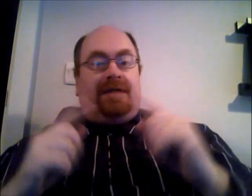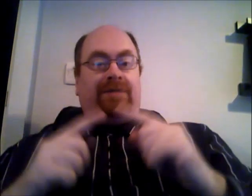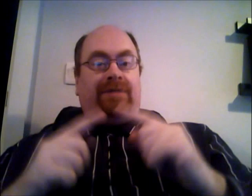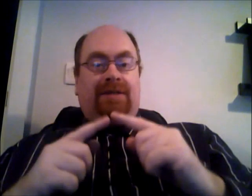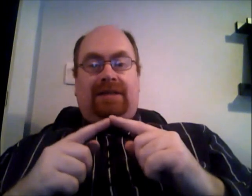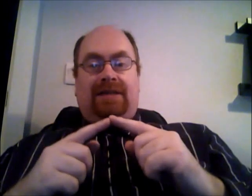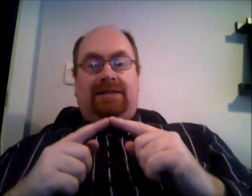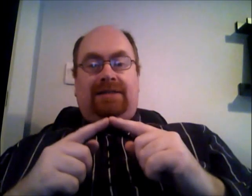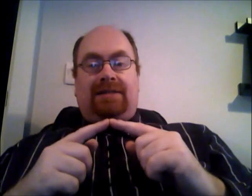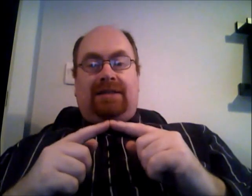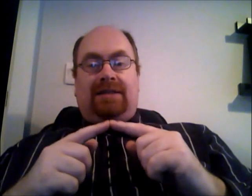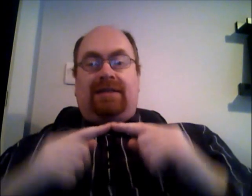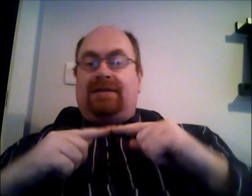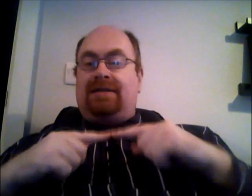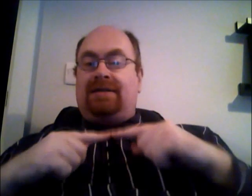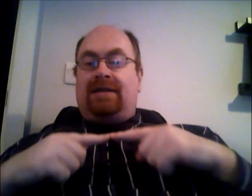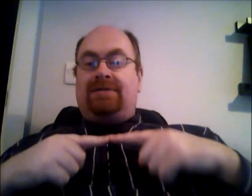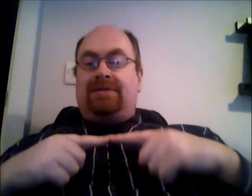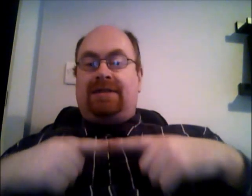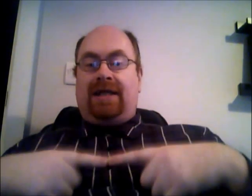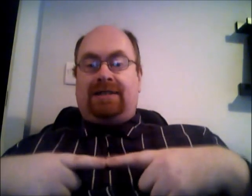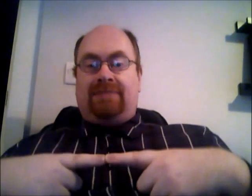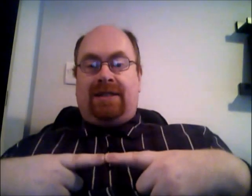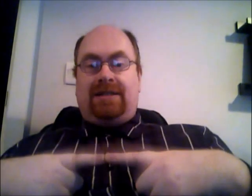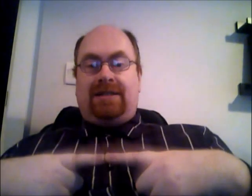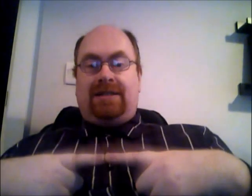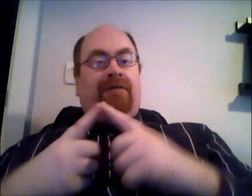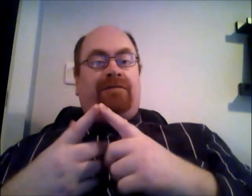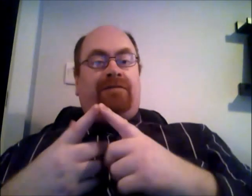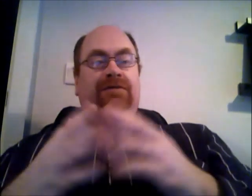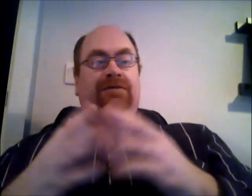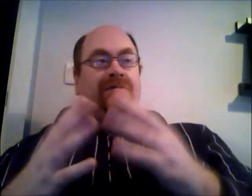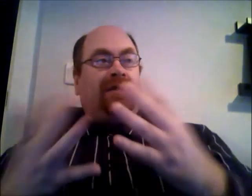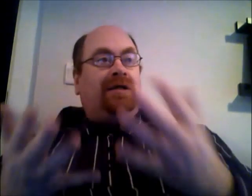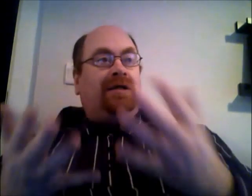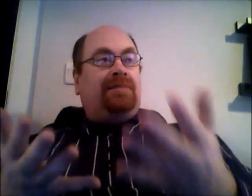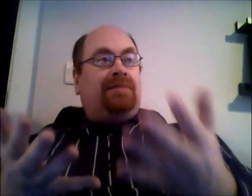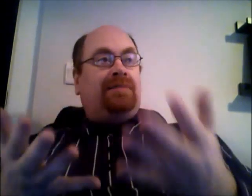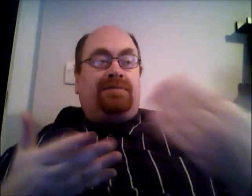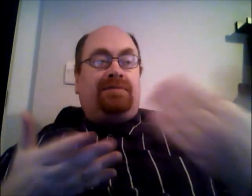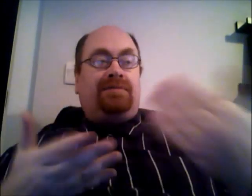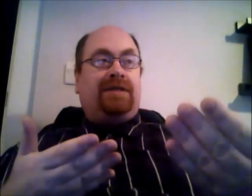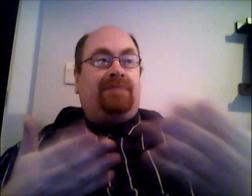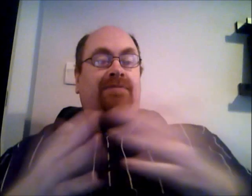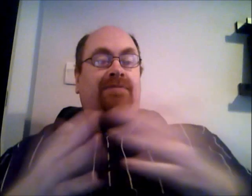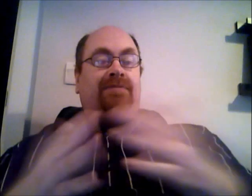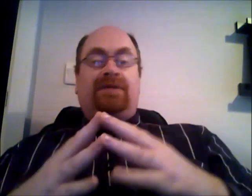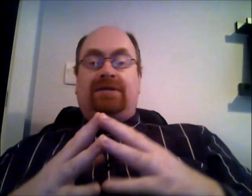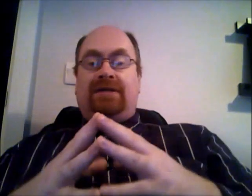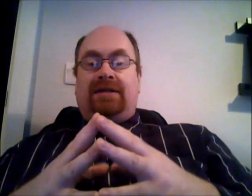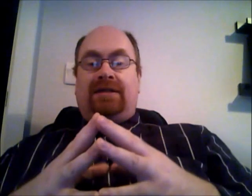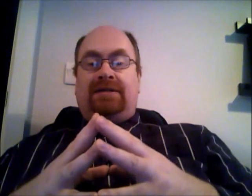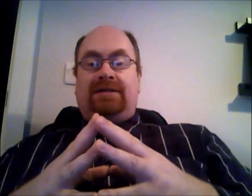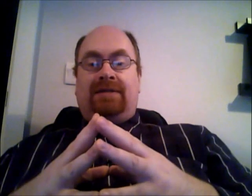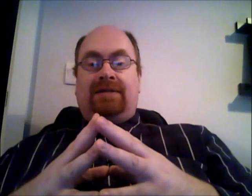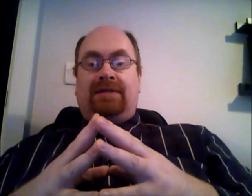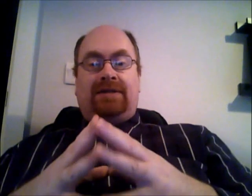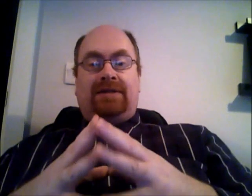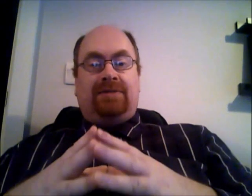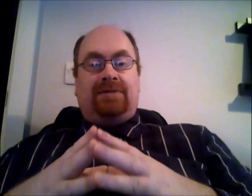heard it said that that there was a tax made to to keep water to keep the water system going